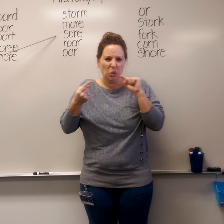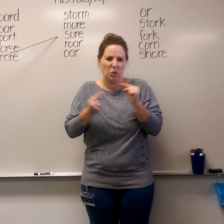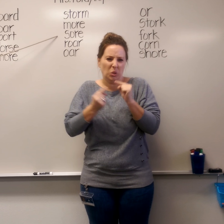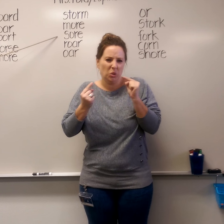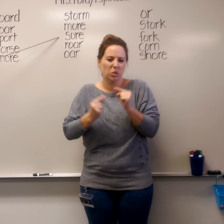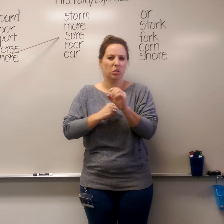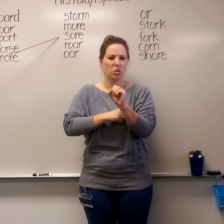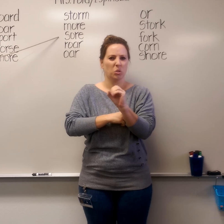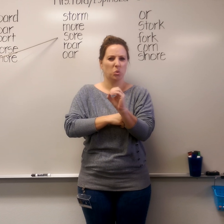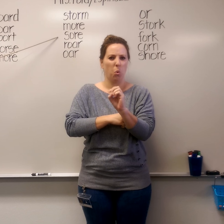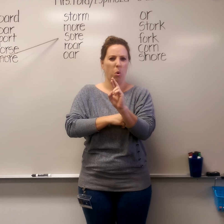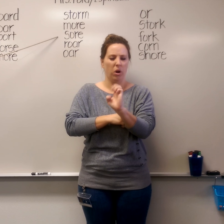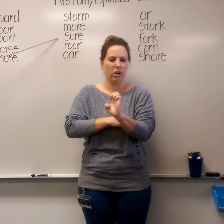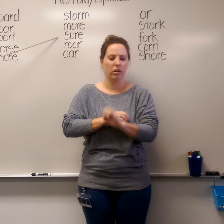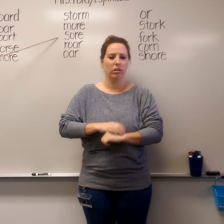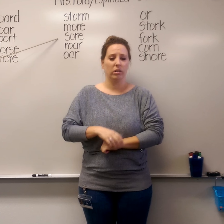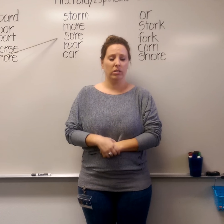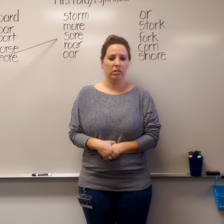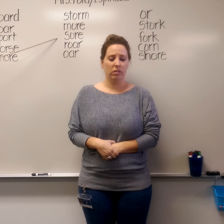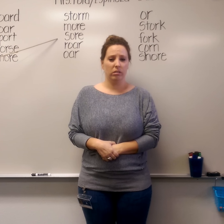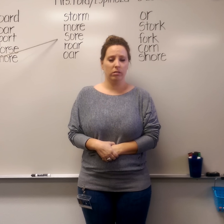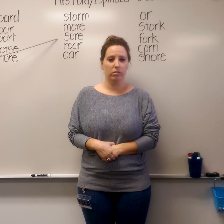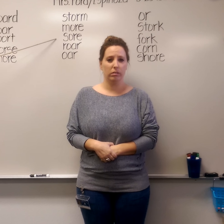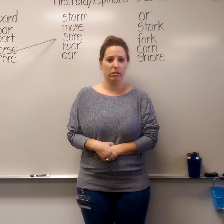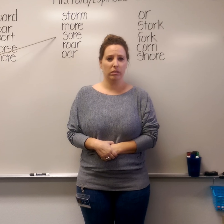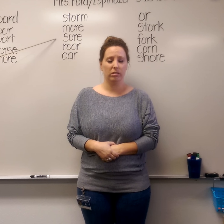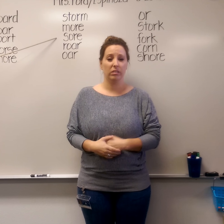I fell off my bike, and my arm is sore.